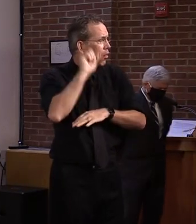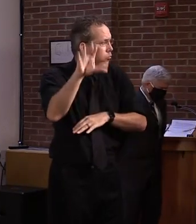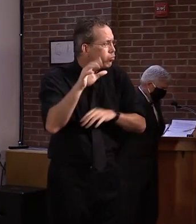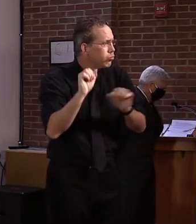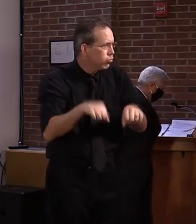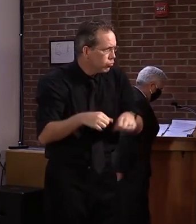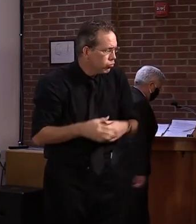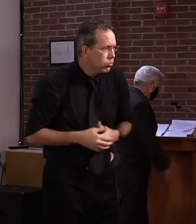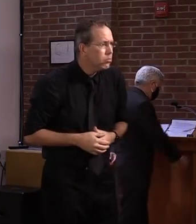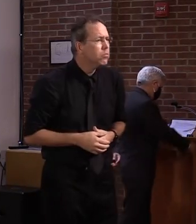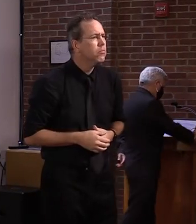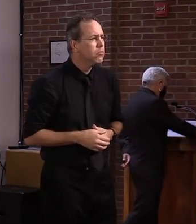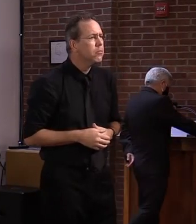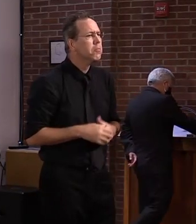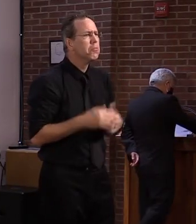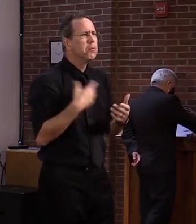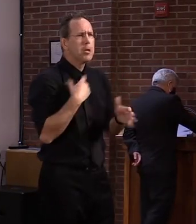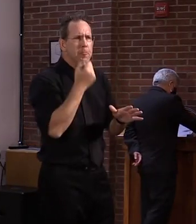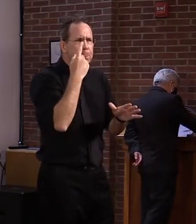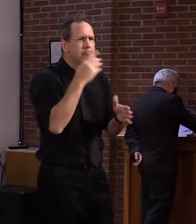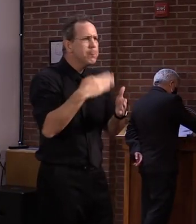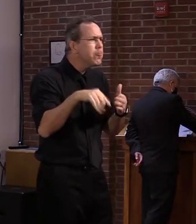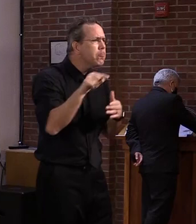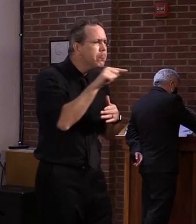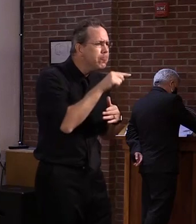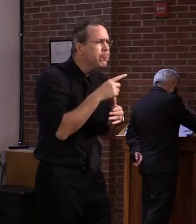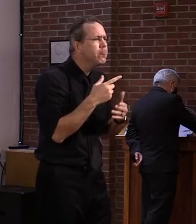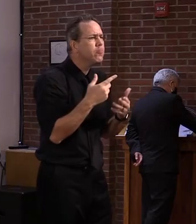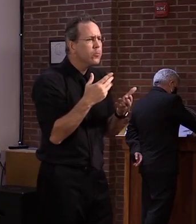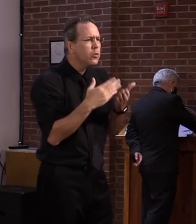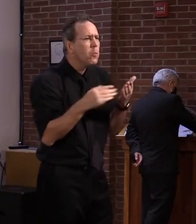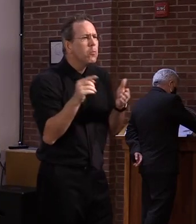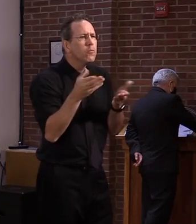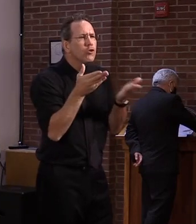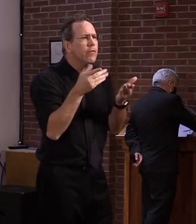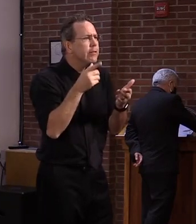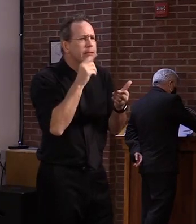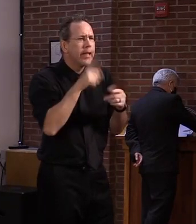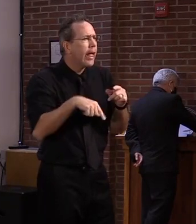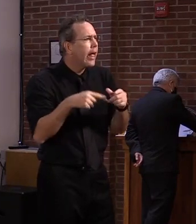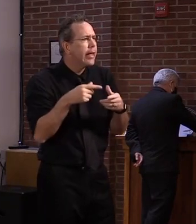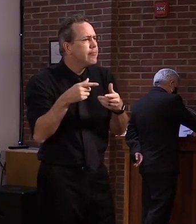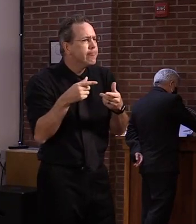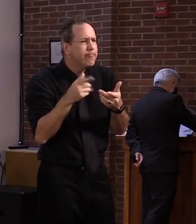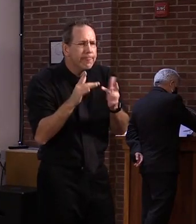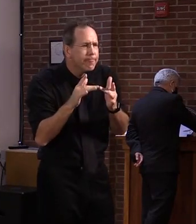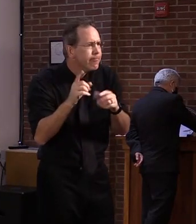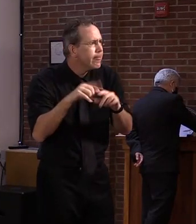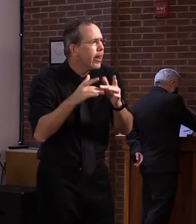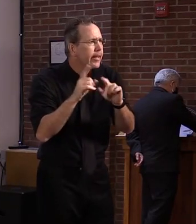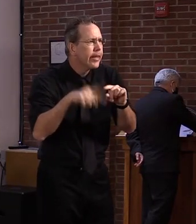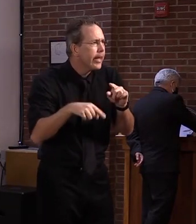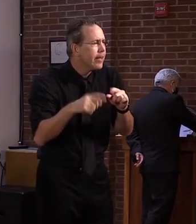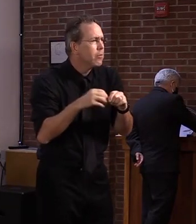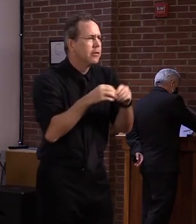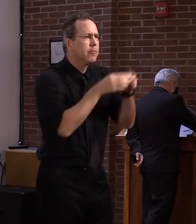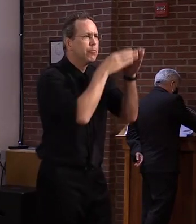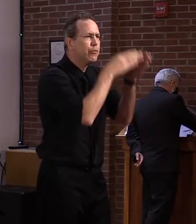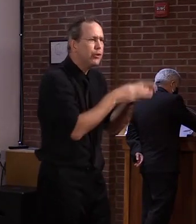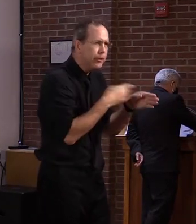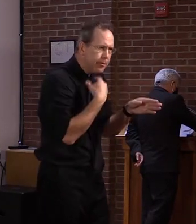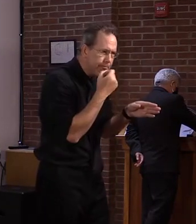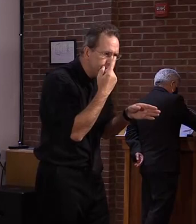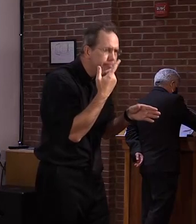We understand some services cannot be offered online or by mail or by